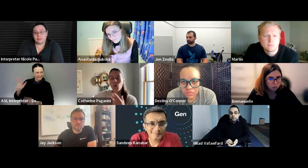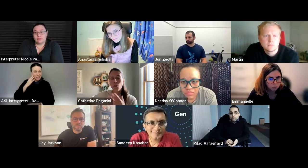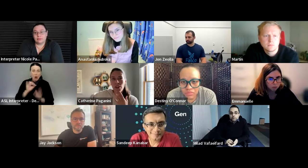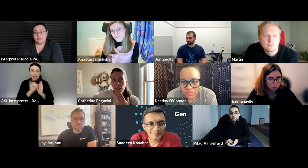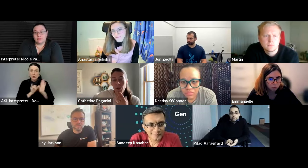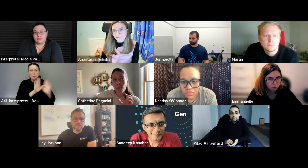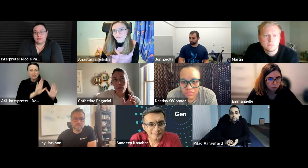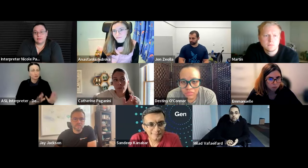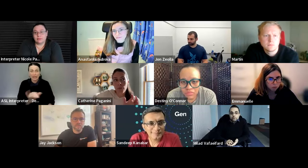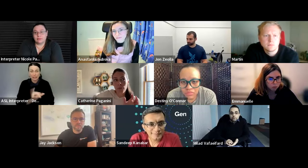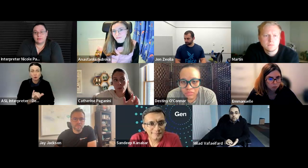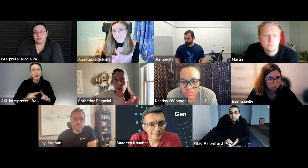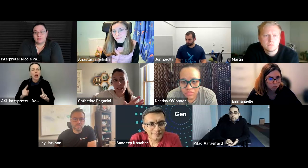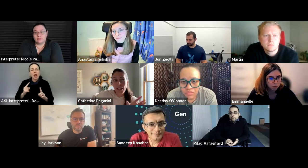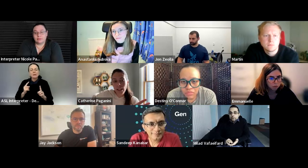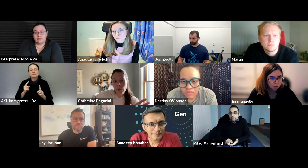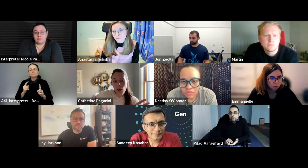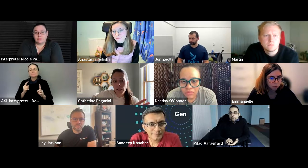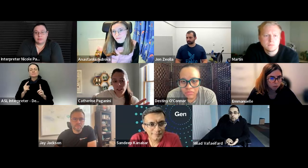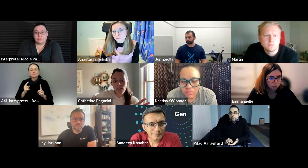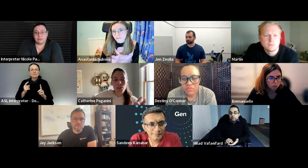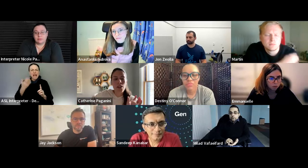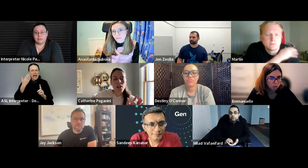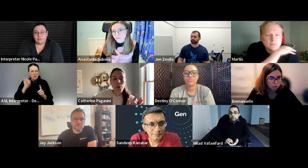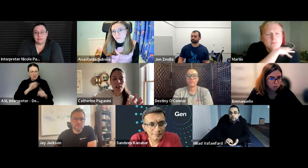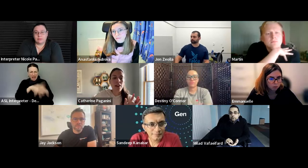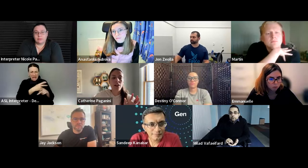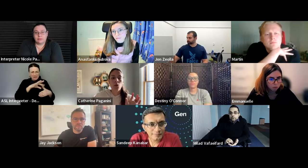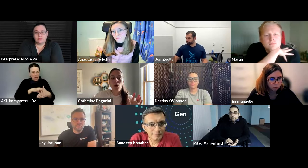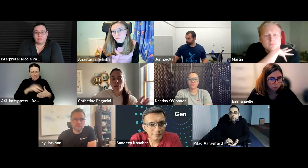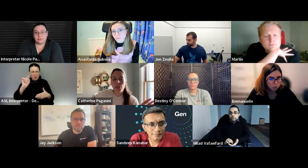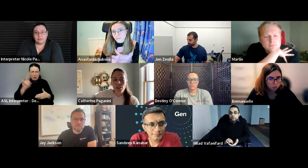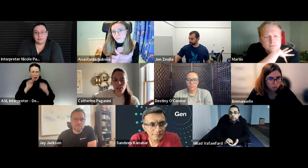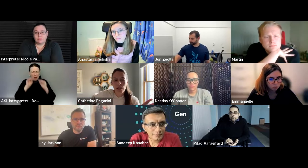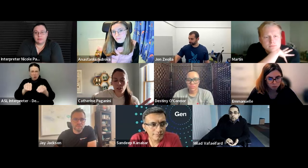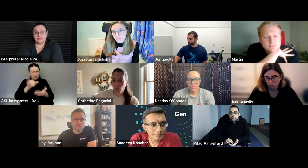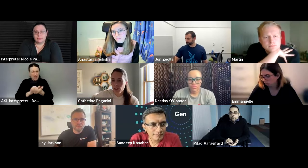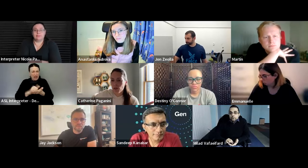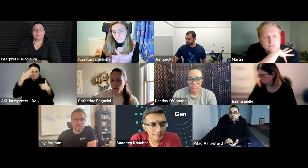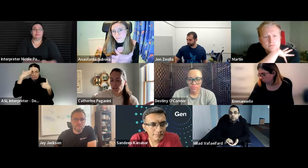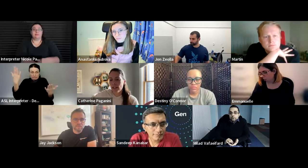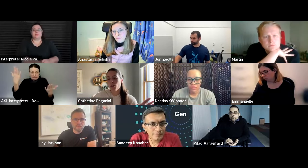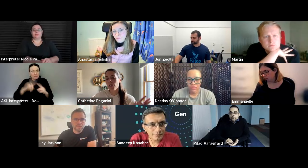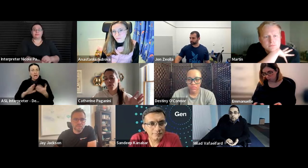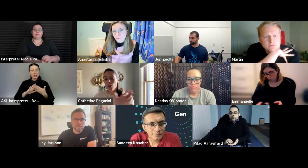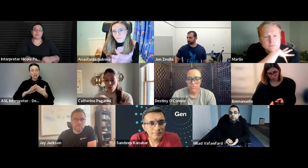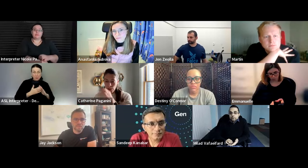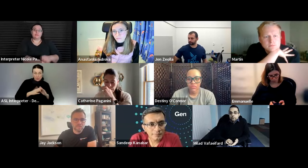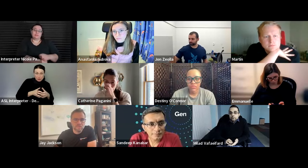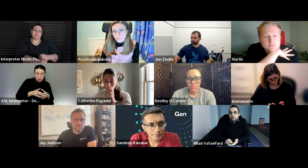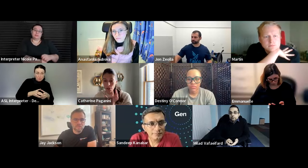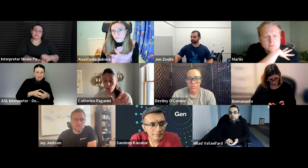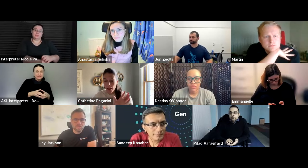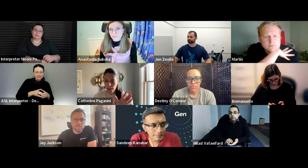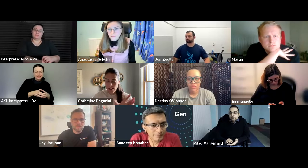too i don't know where that the that kind of content lives but like uh whatever is done in the community groups can certainly